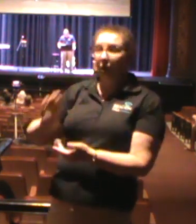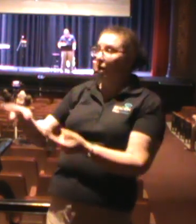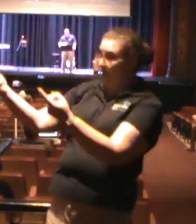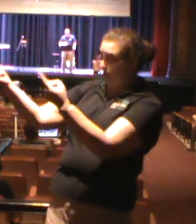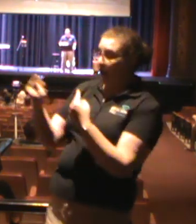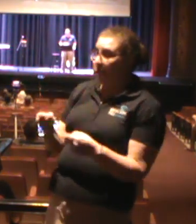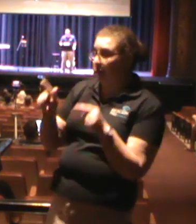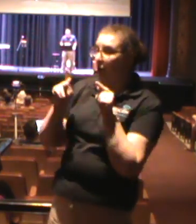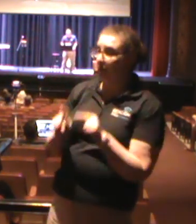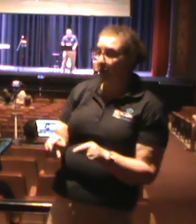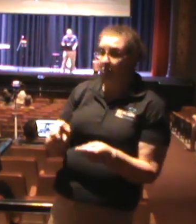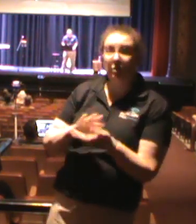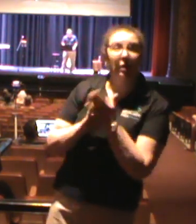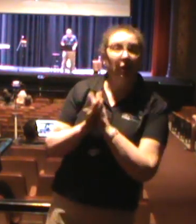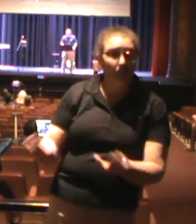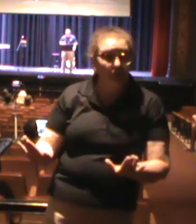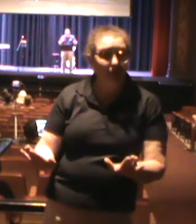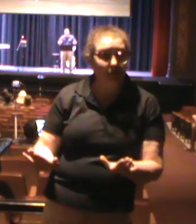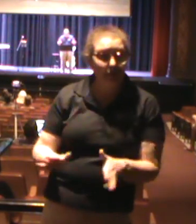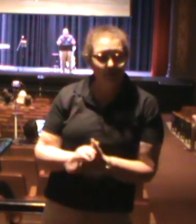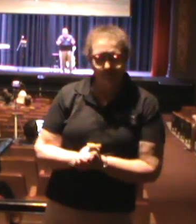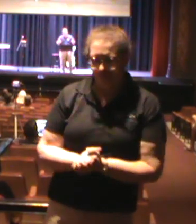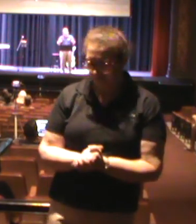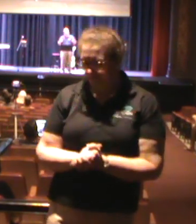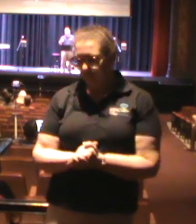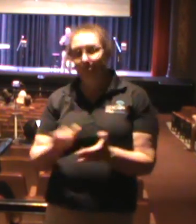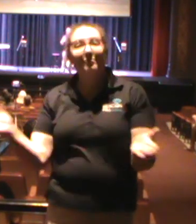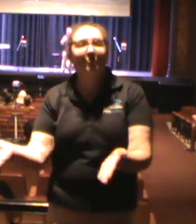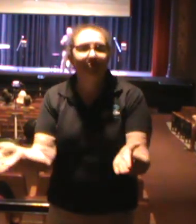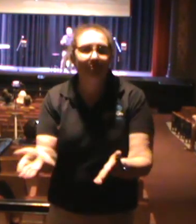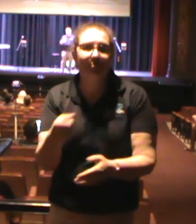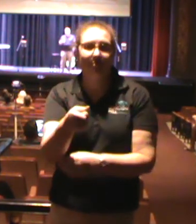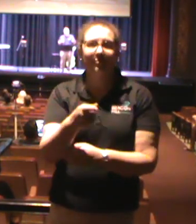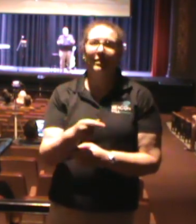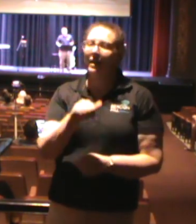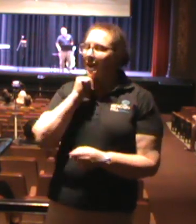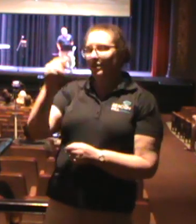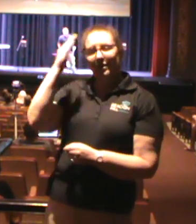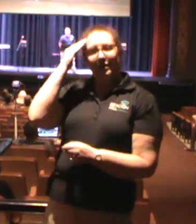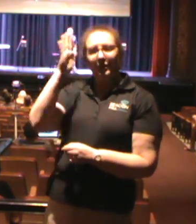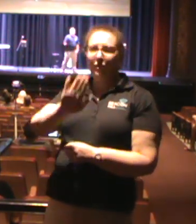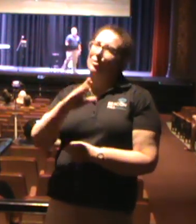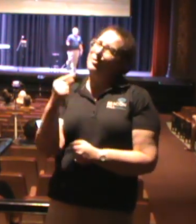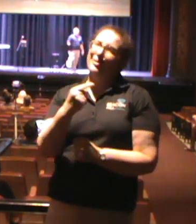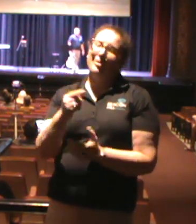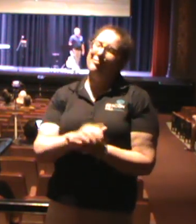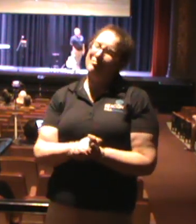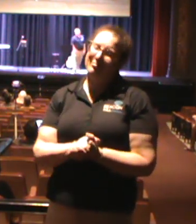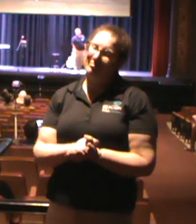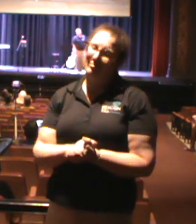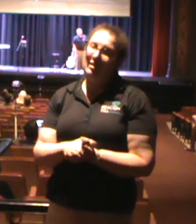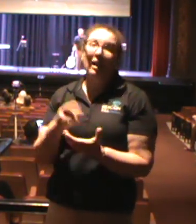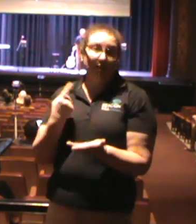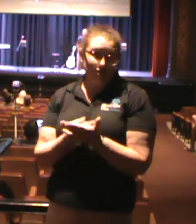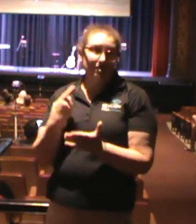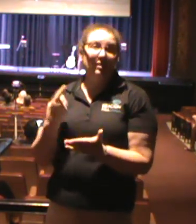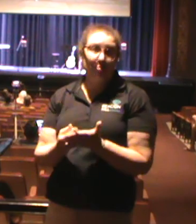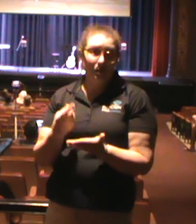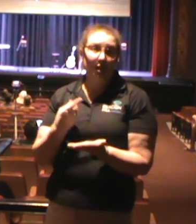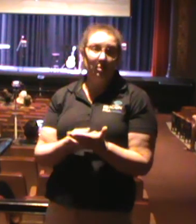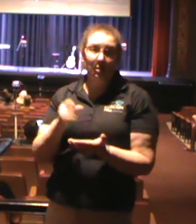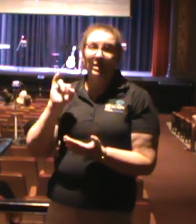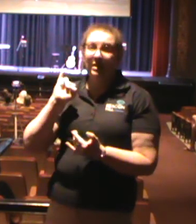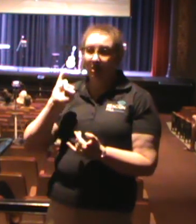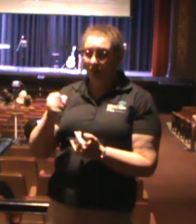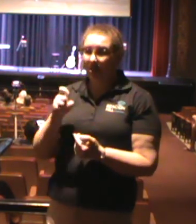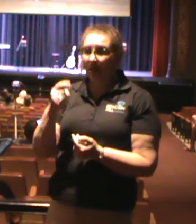a person of peace. I want to encourage you, don't ever think that you're all alone. Sometimes you've just got to